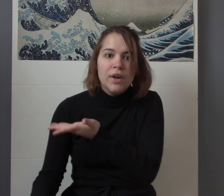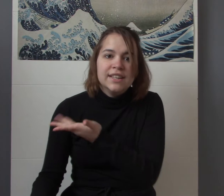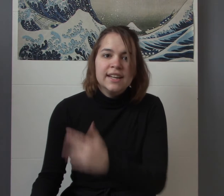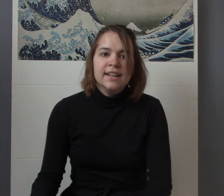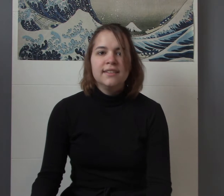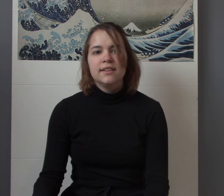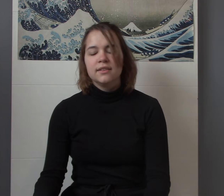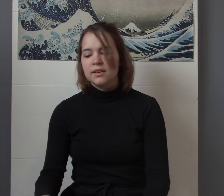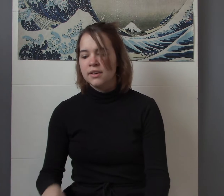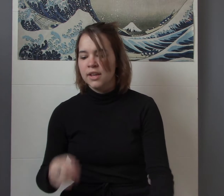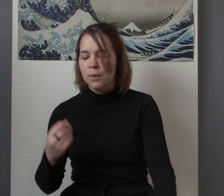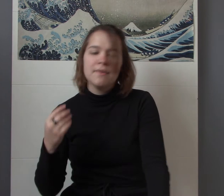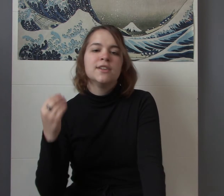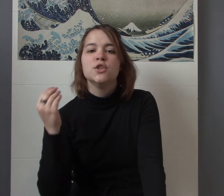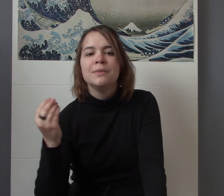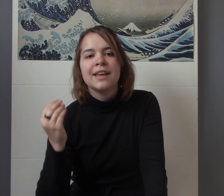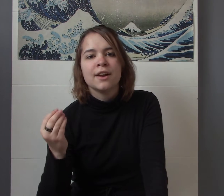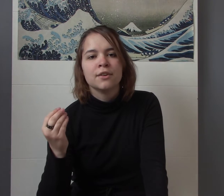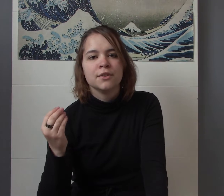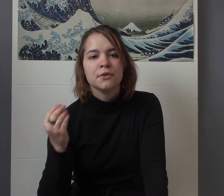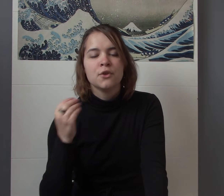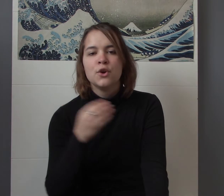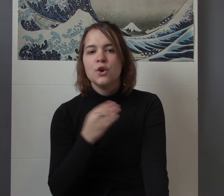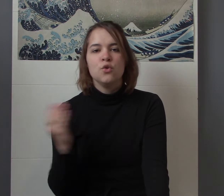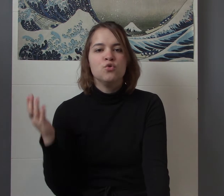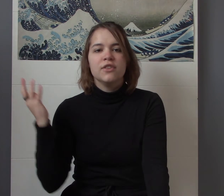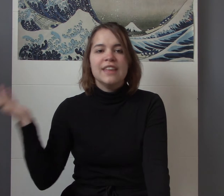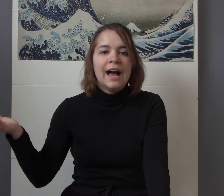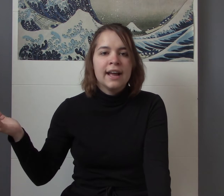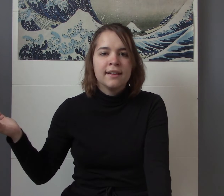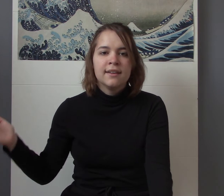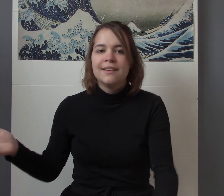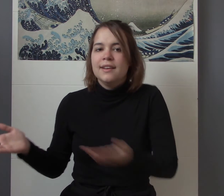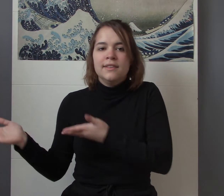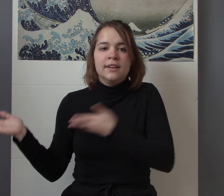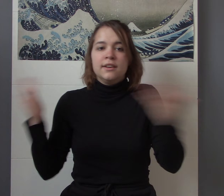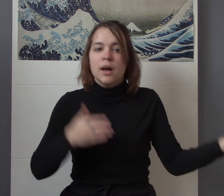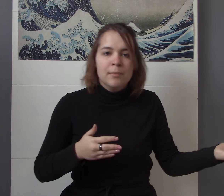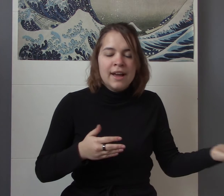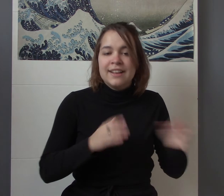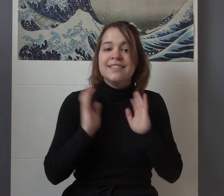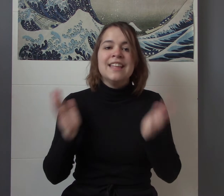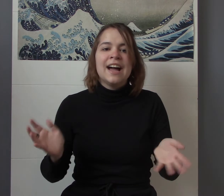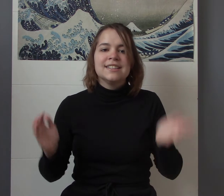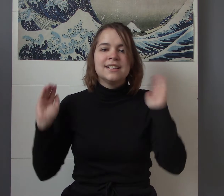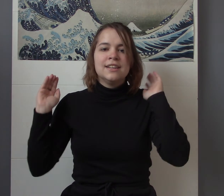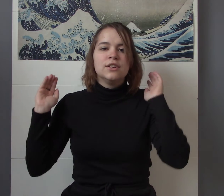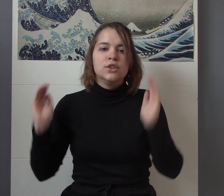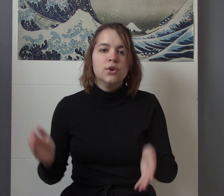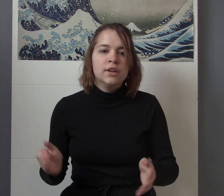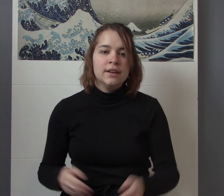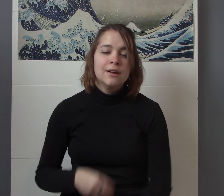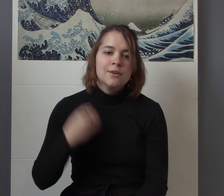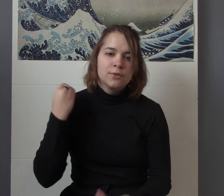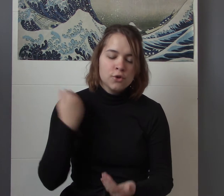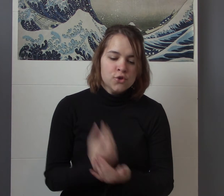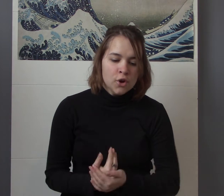did it you know we've had too many characters who just die and then come back it's not good for a show